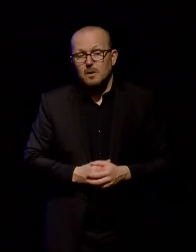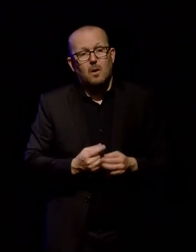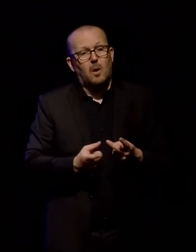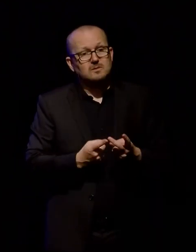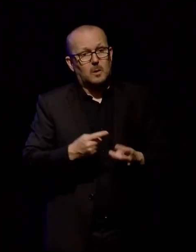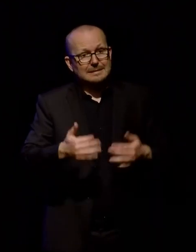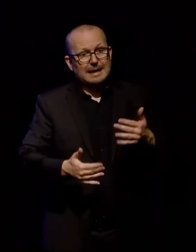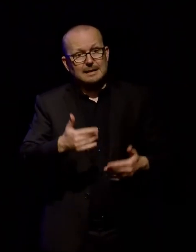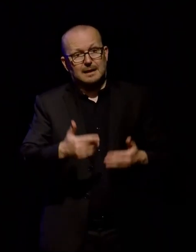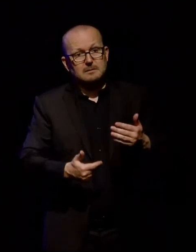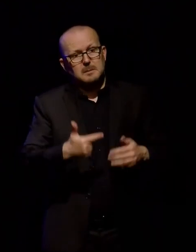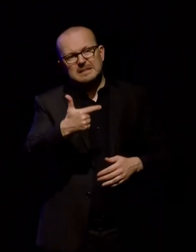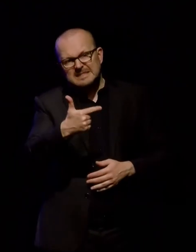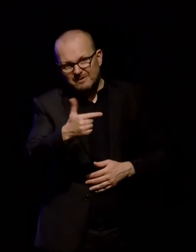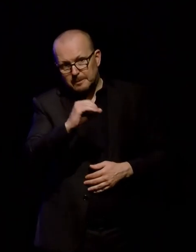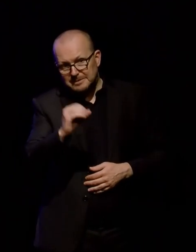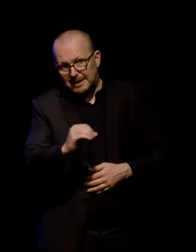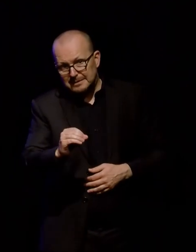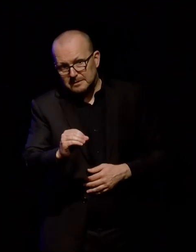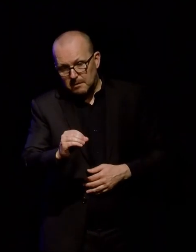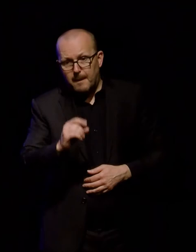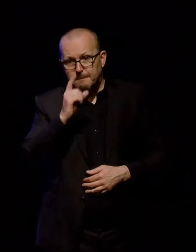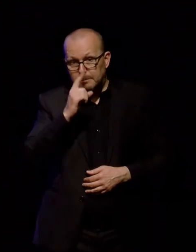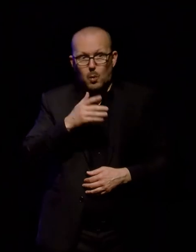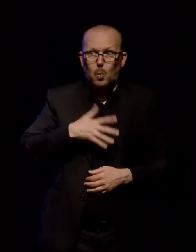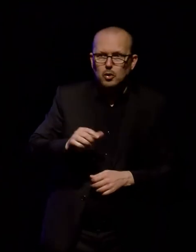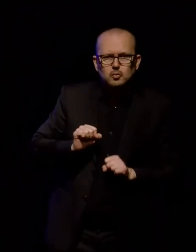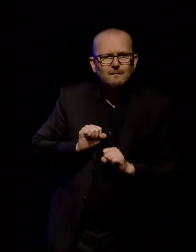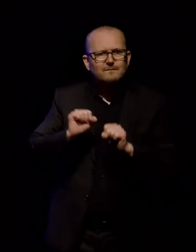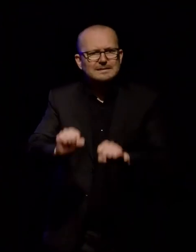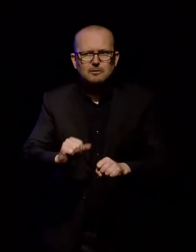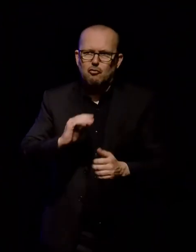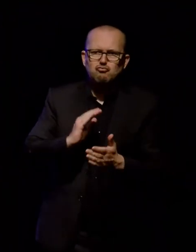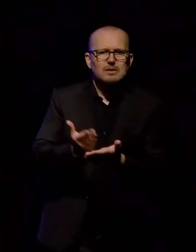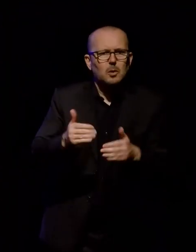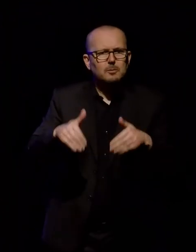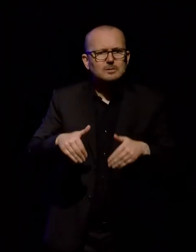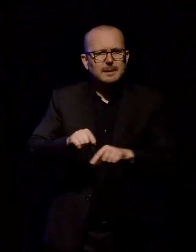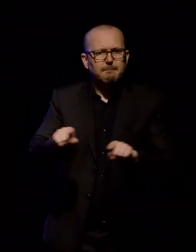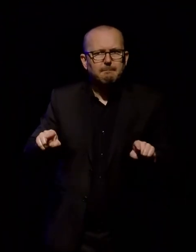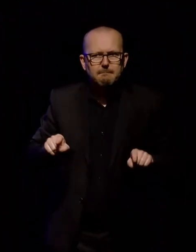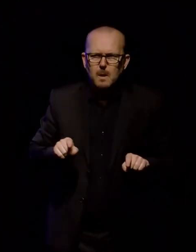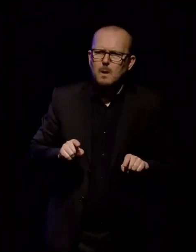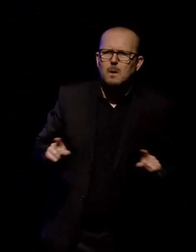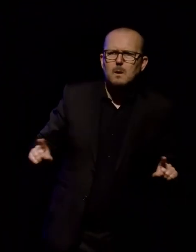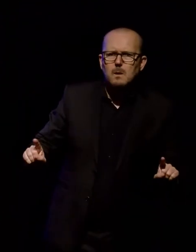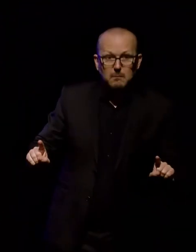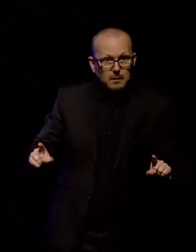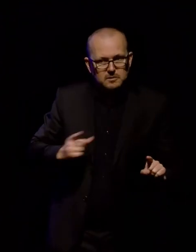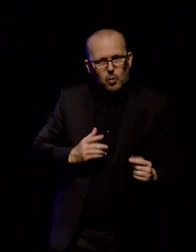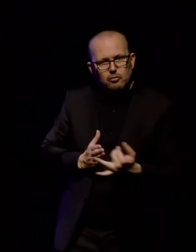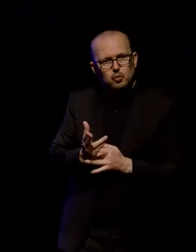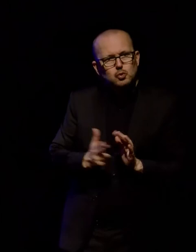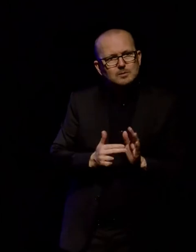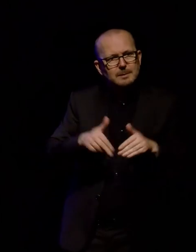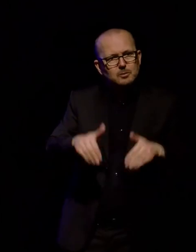the data shows people looking to visit a museum. So, we see NZ museums as an accessible way of sharing opening hours and collection information.